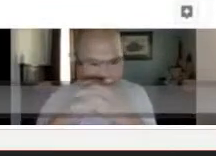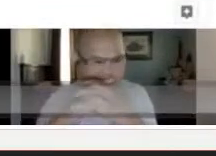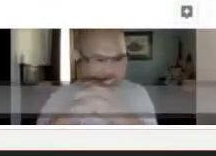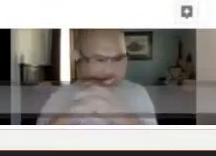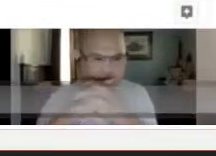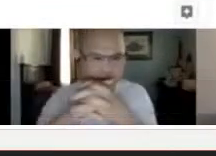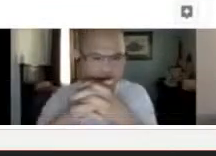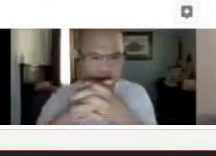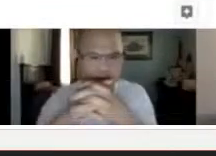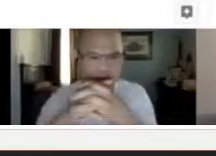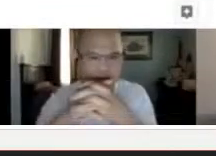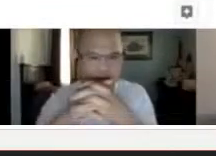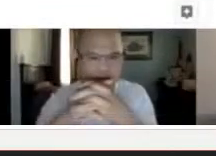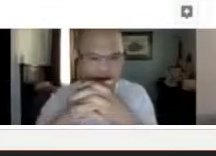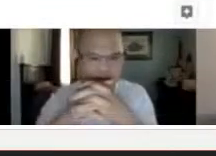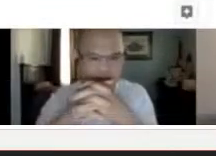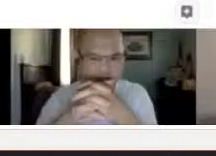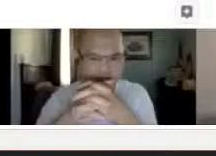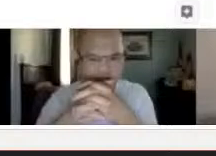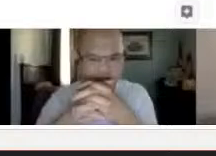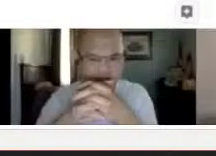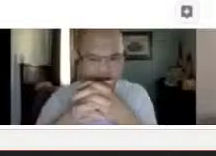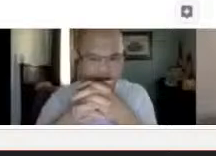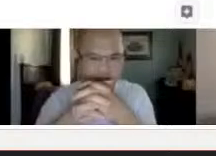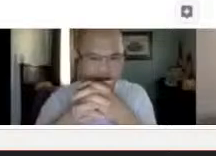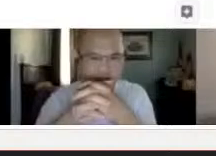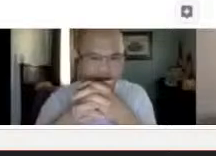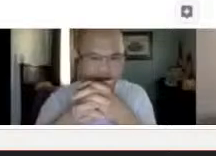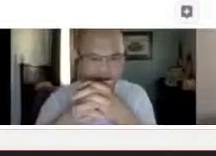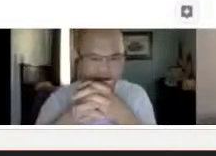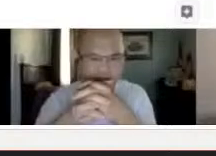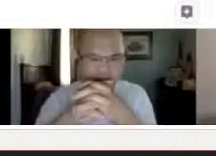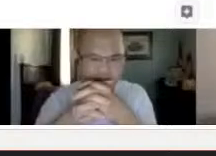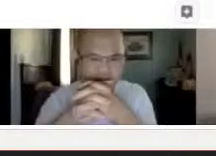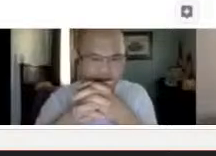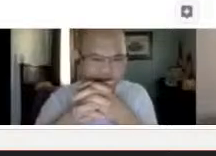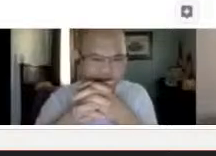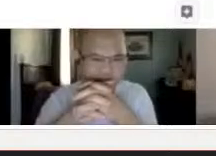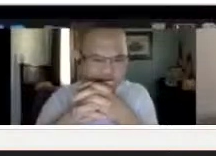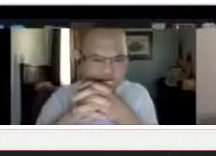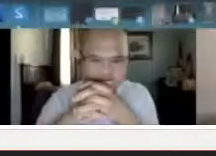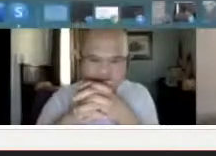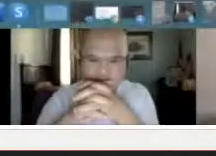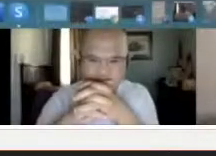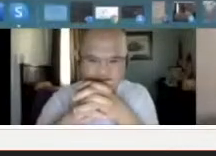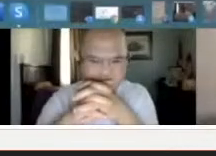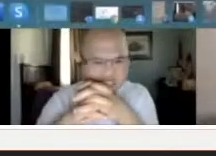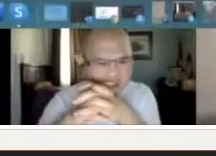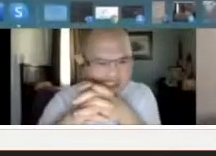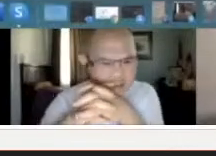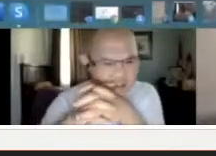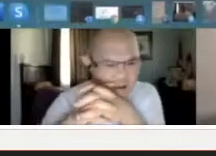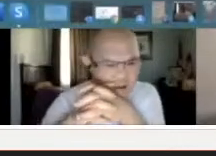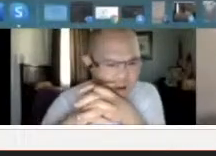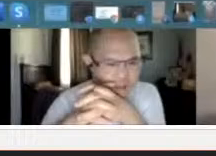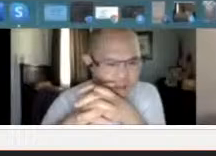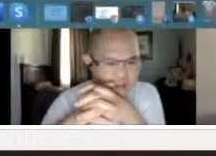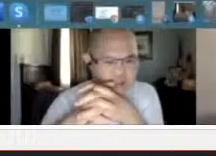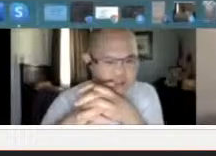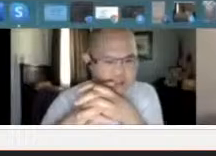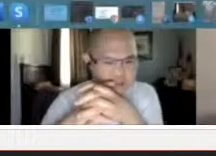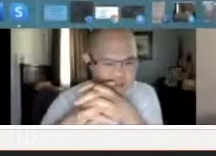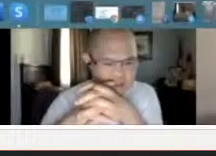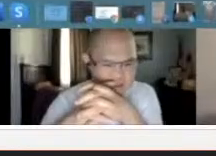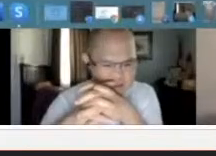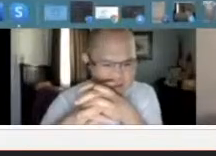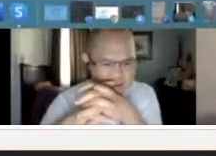do the dice roll here, but I thought it was pretty cool to go ahead and have this one here and